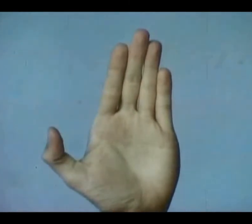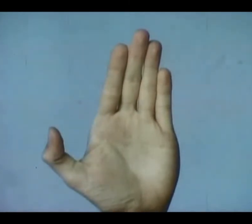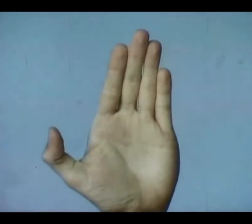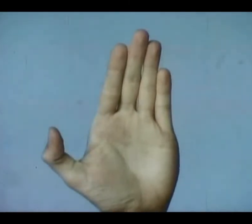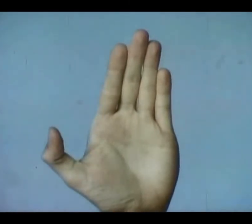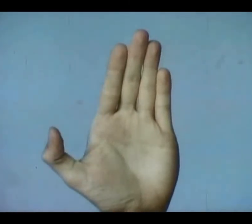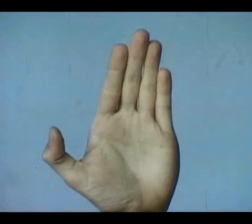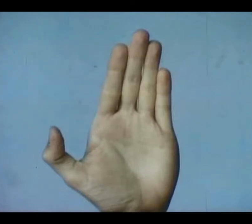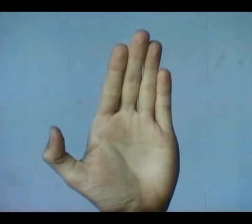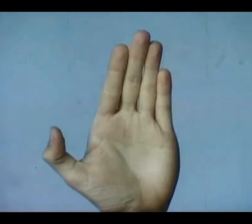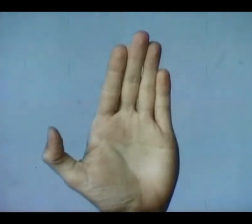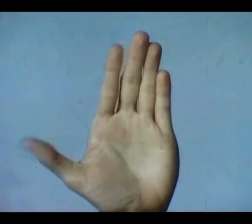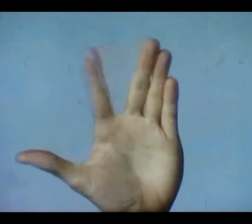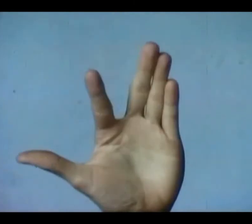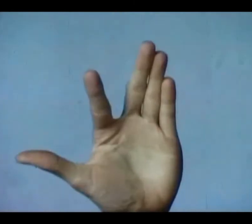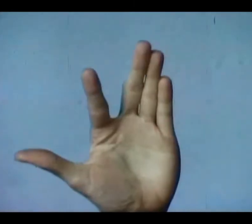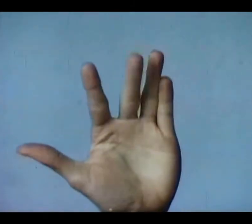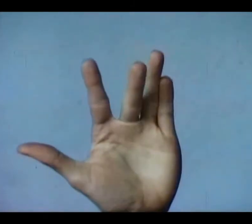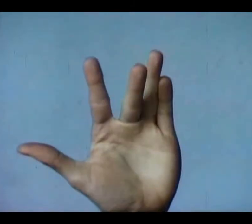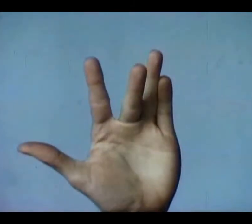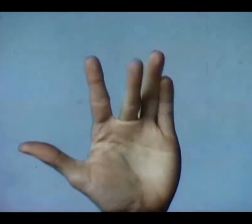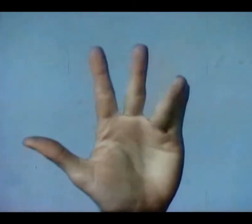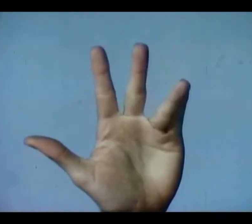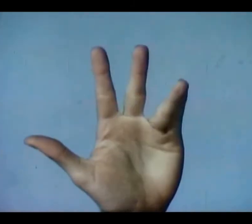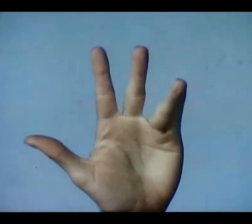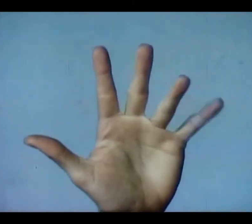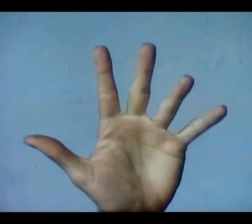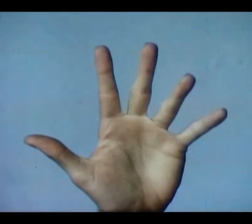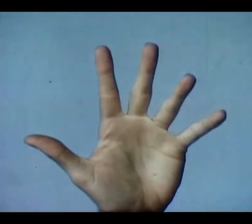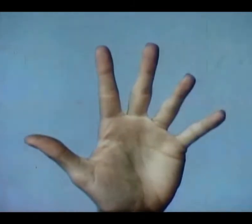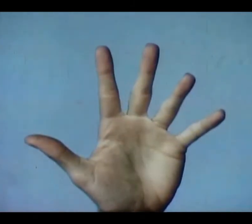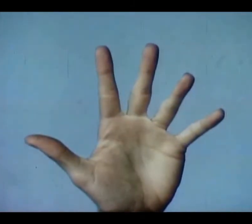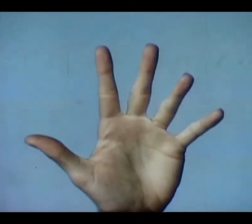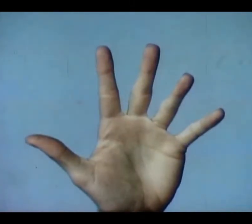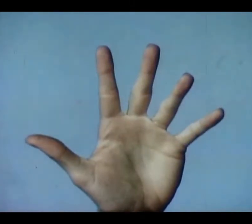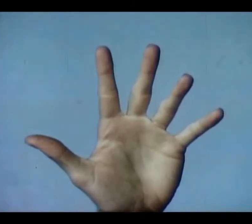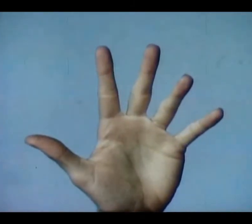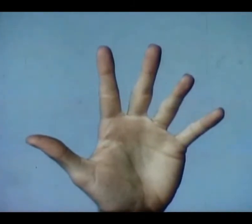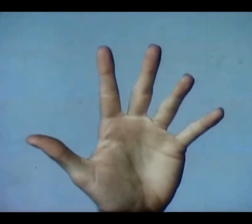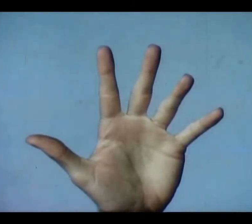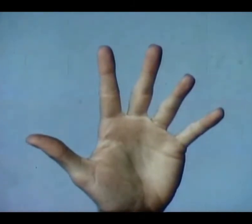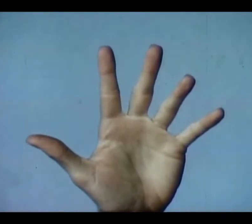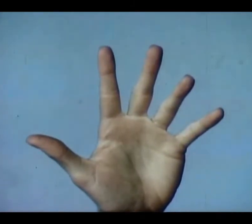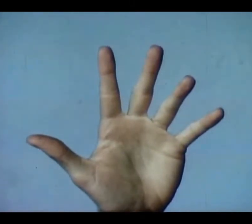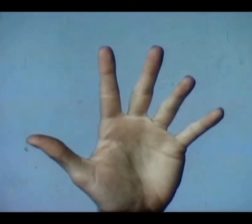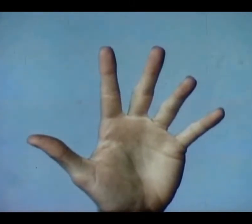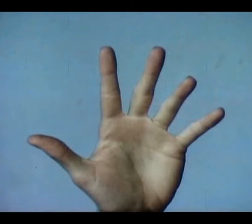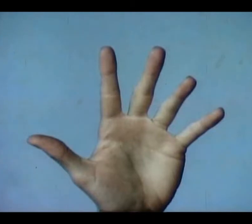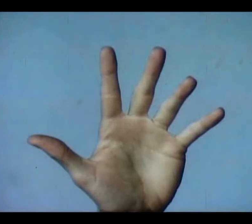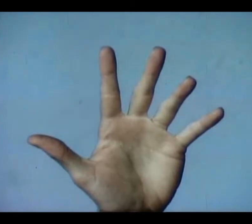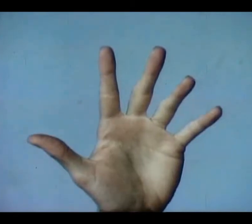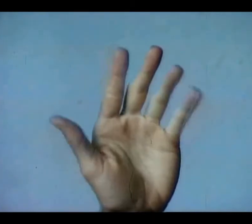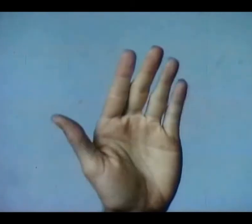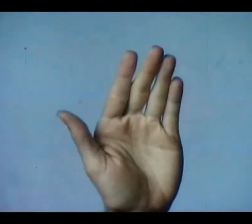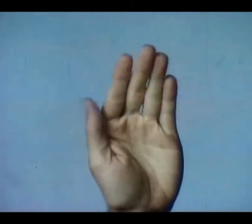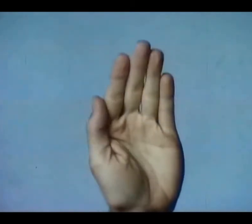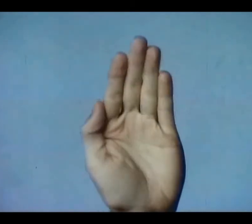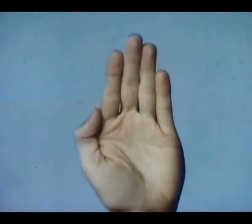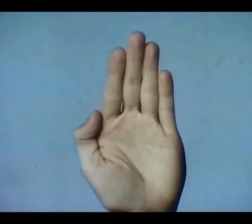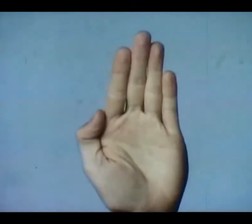four fingers one two three four which all got along quite well together and like